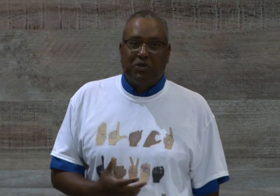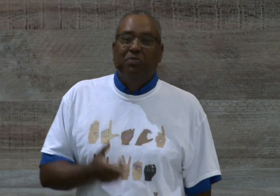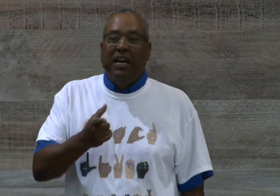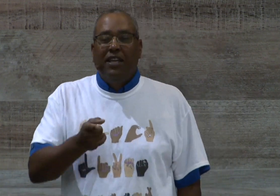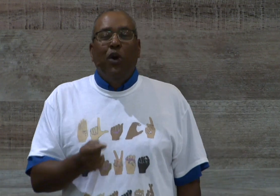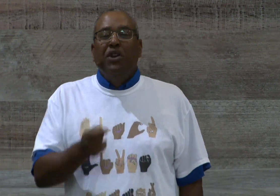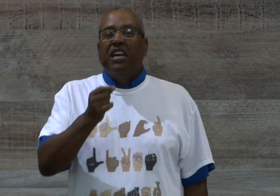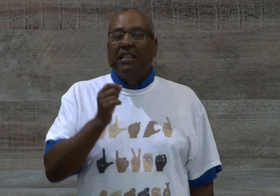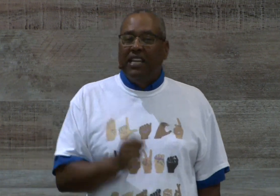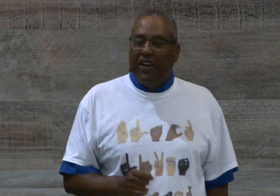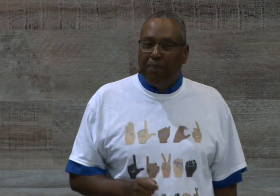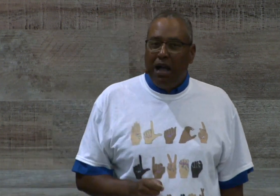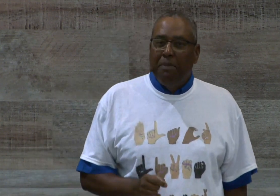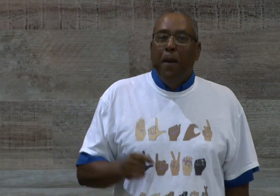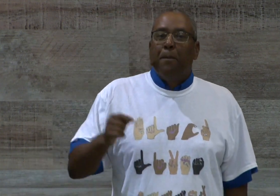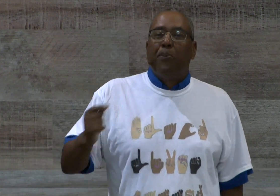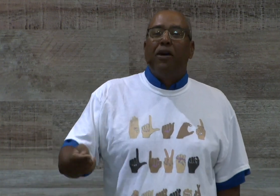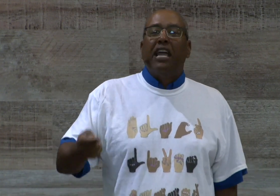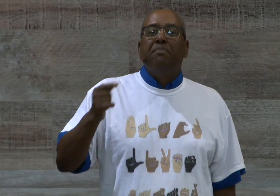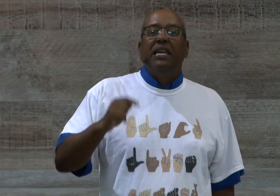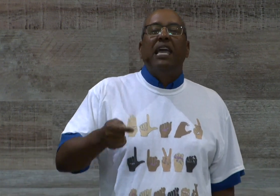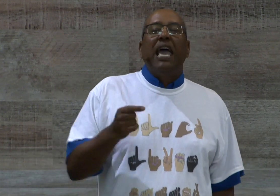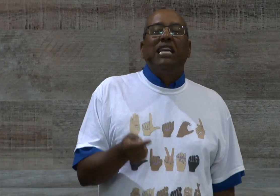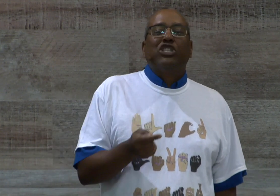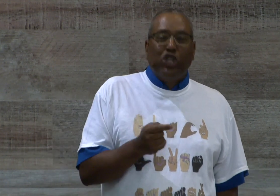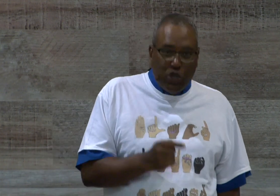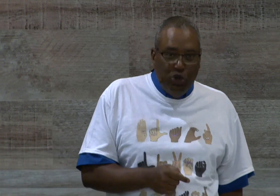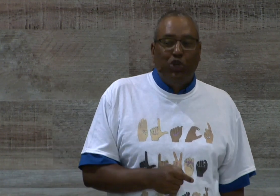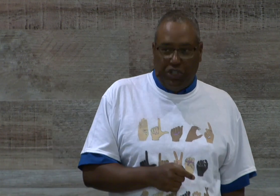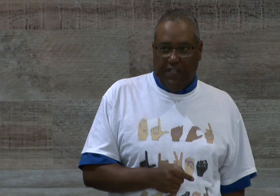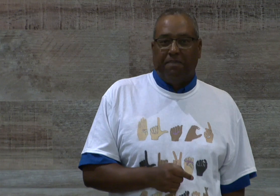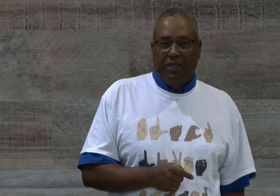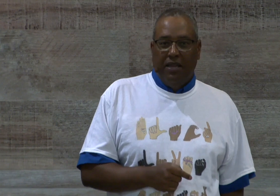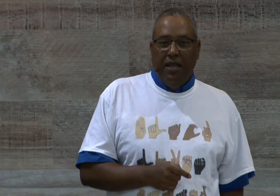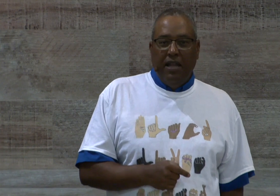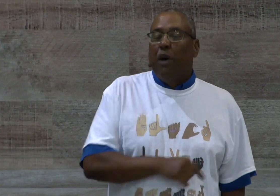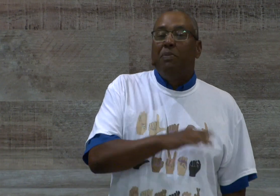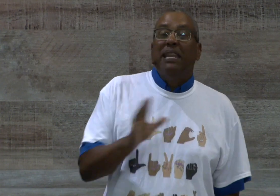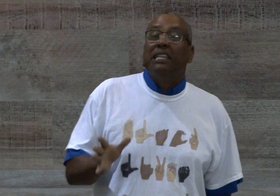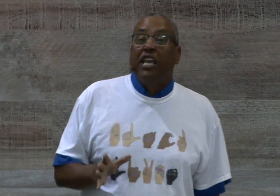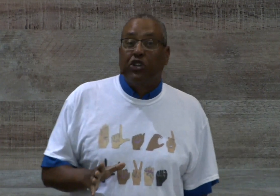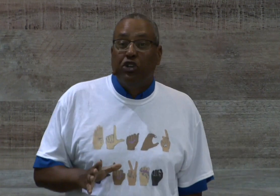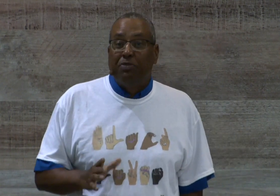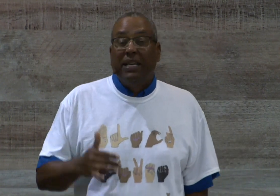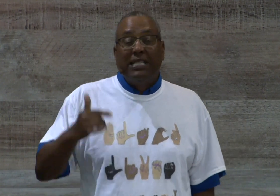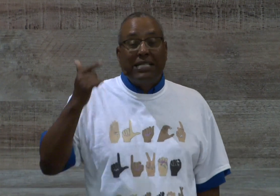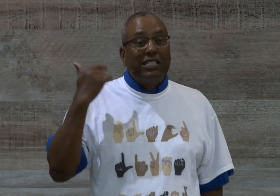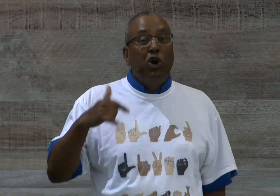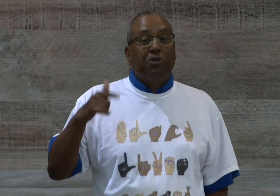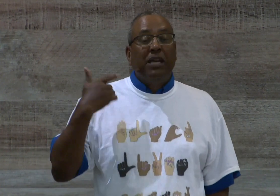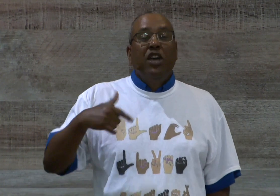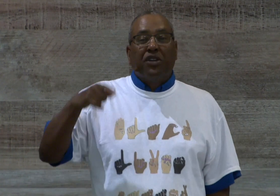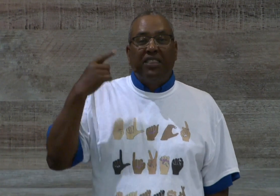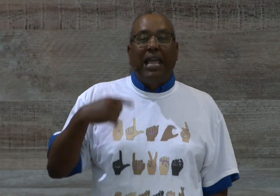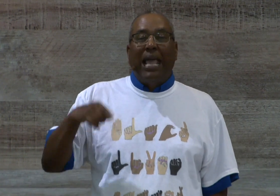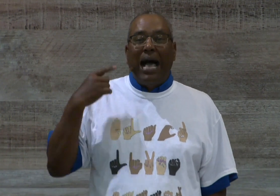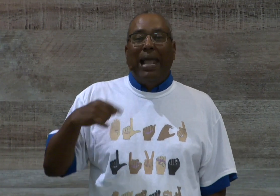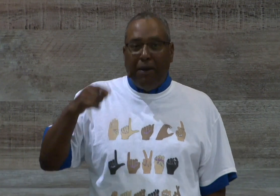but when you identify the problem, bring me a solution. Now, we may not take your solution, but at least it shows me you're thinking like a